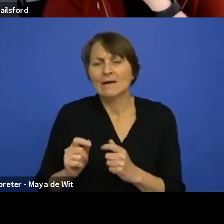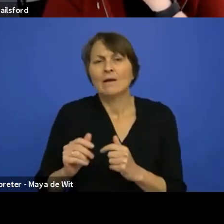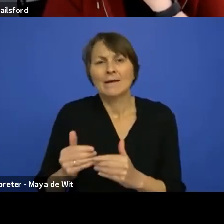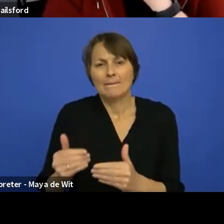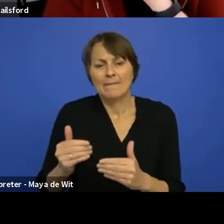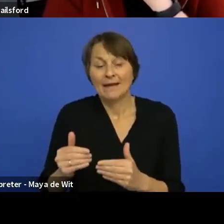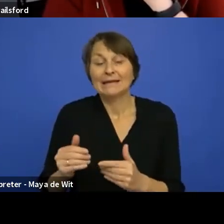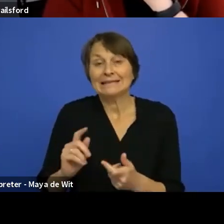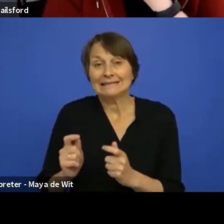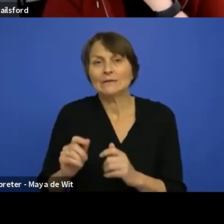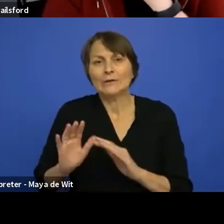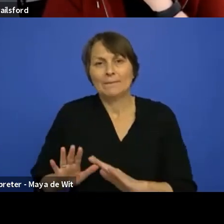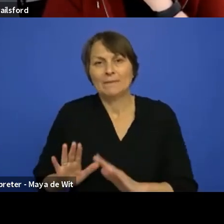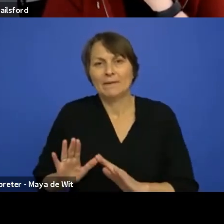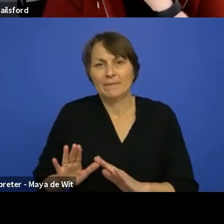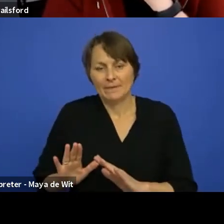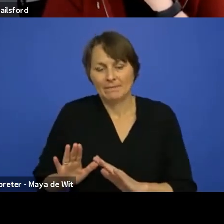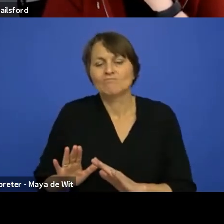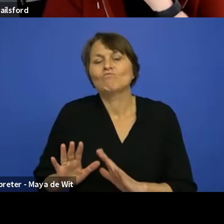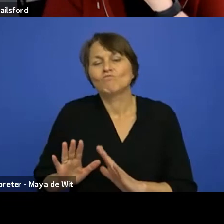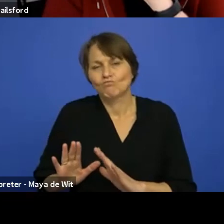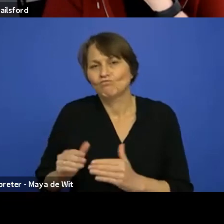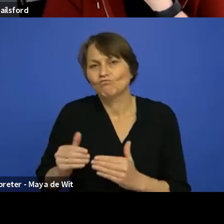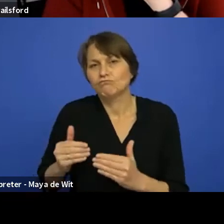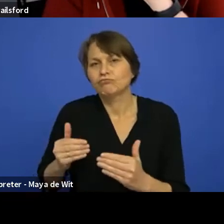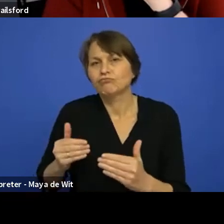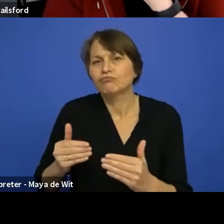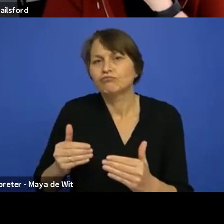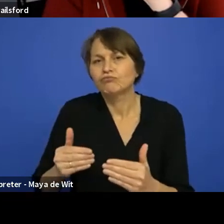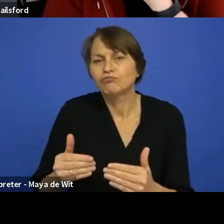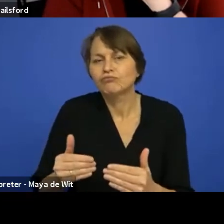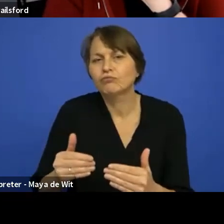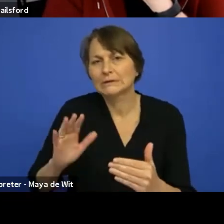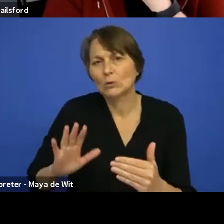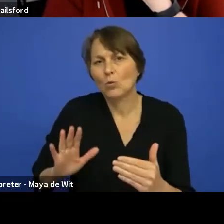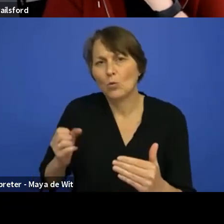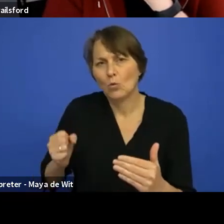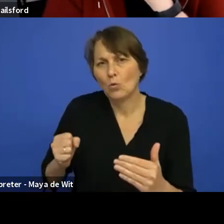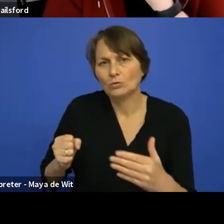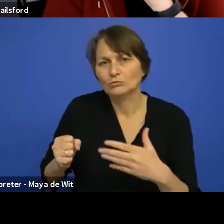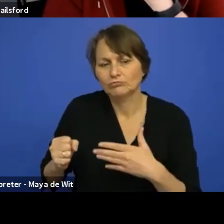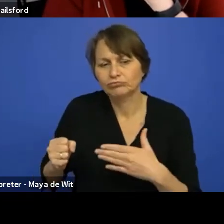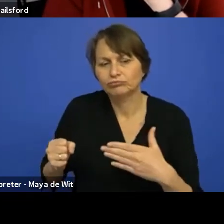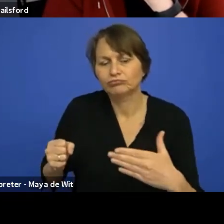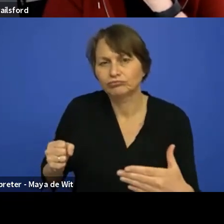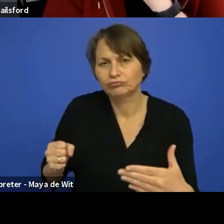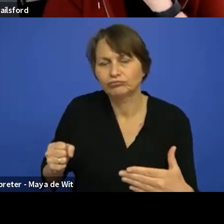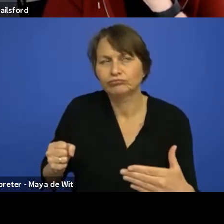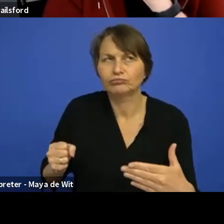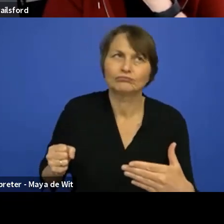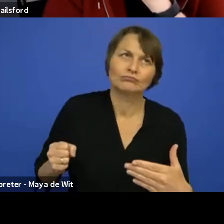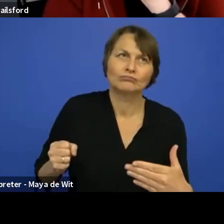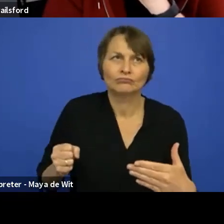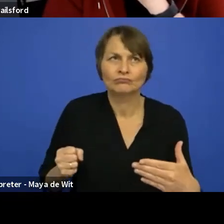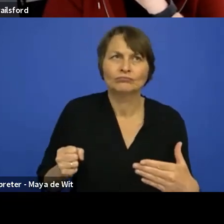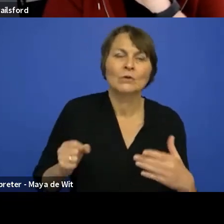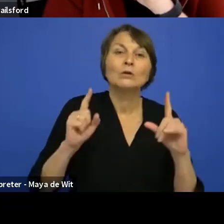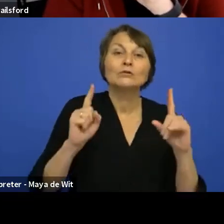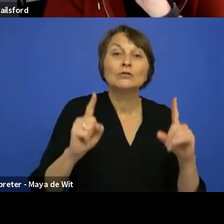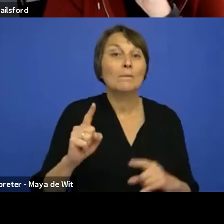changes that we make. We're probably going to keep them around, keep the old ones around as well. So from a theoretical standpoint, you should be able to run